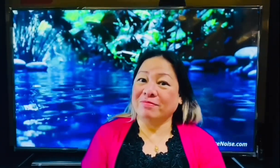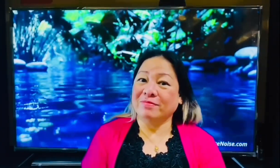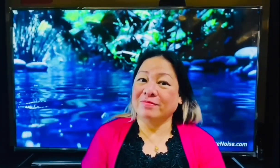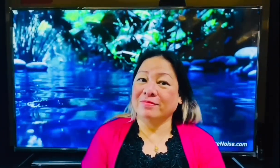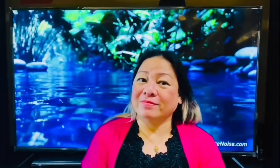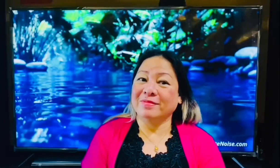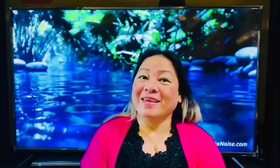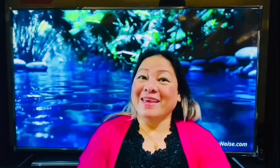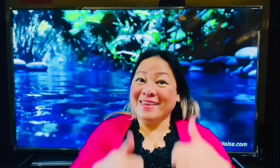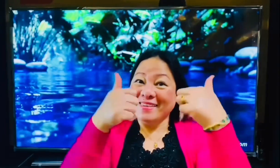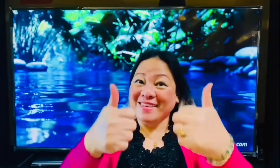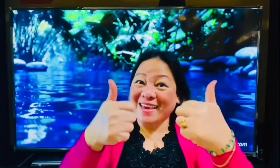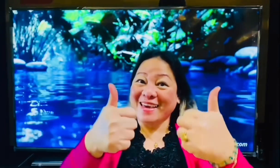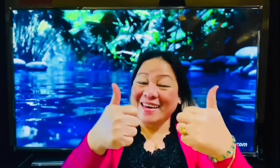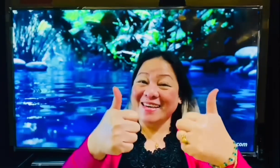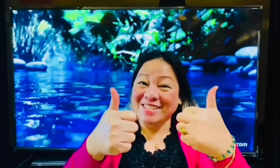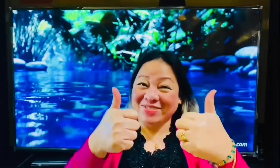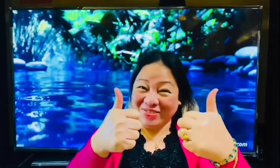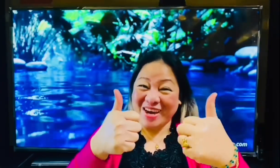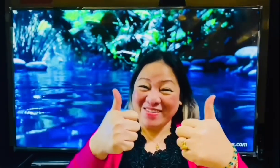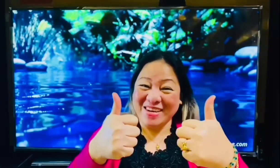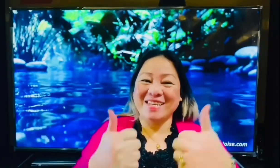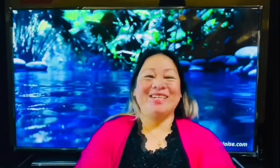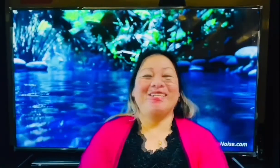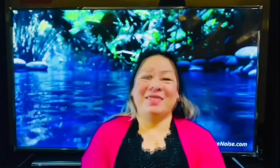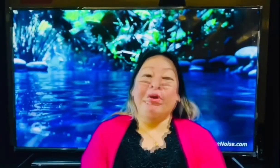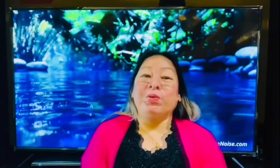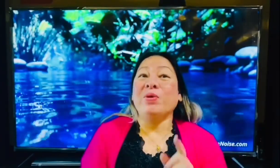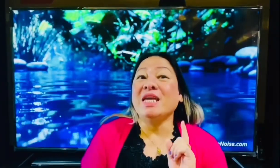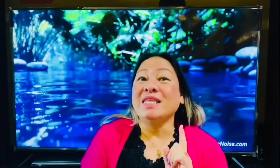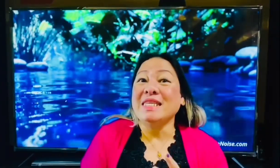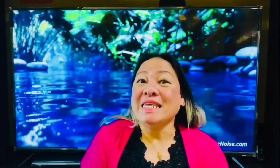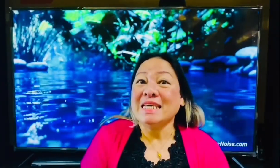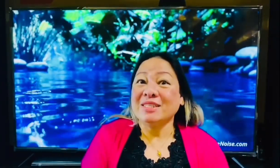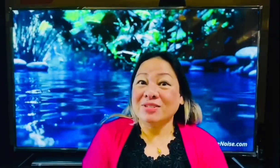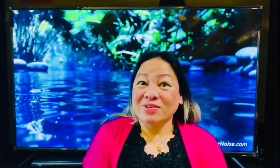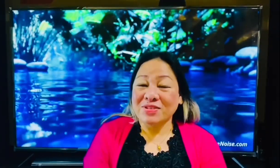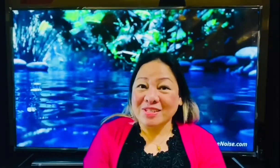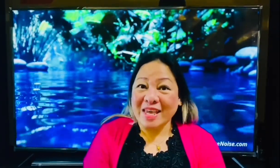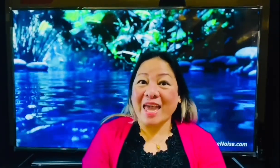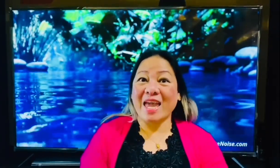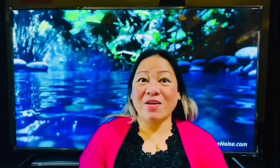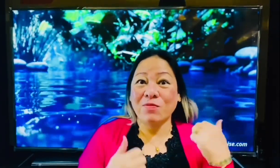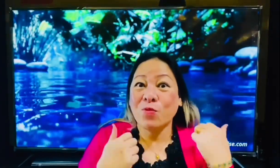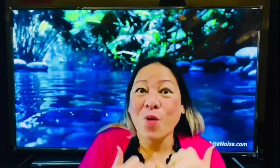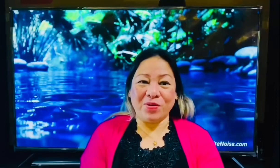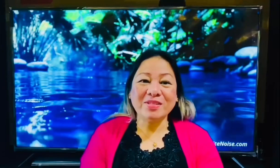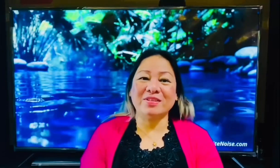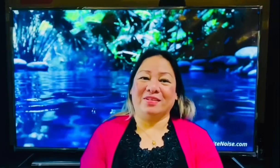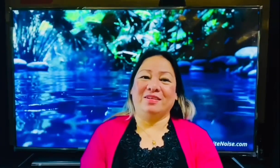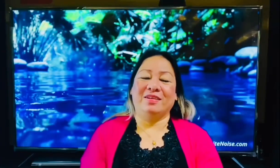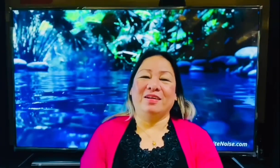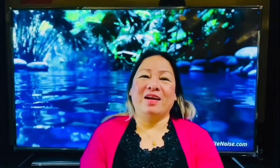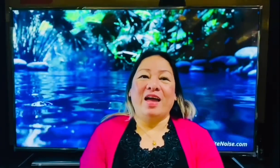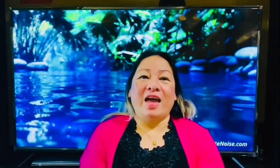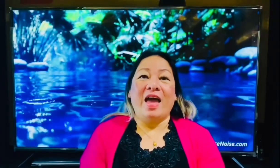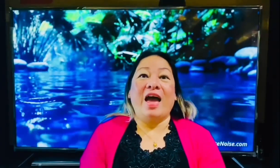yes very good we need to save water